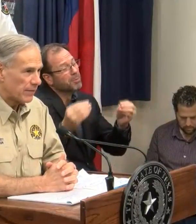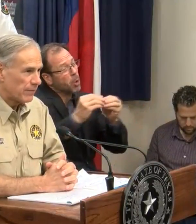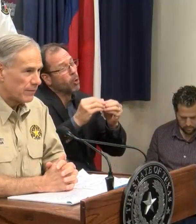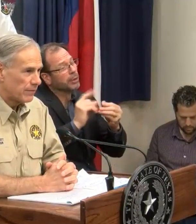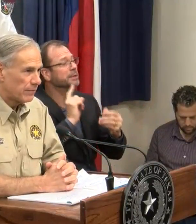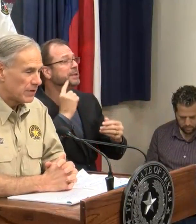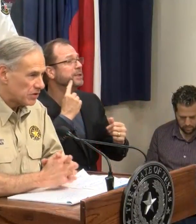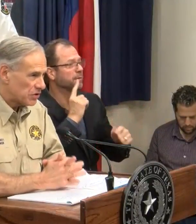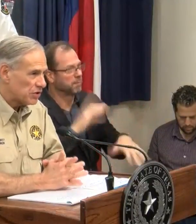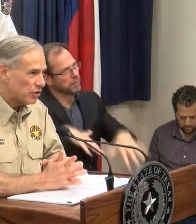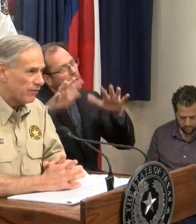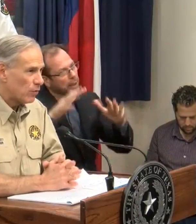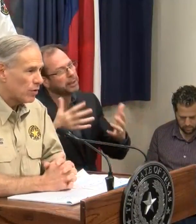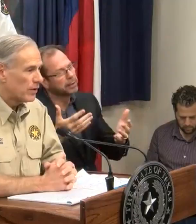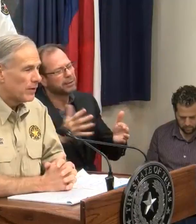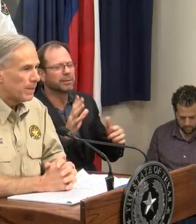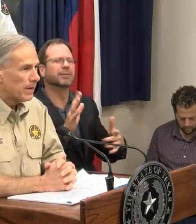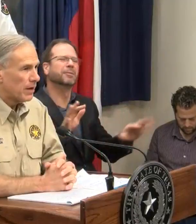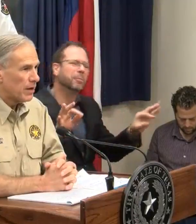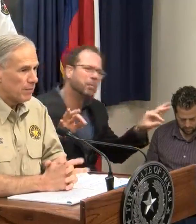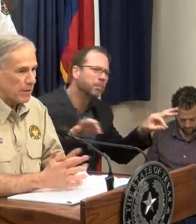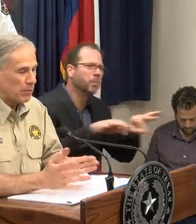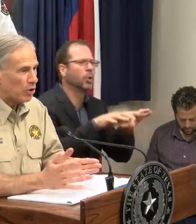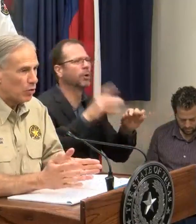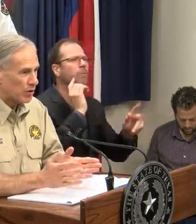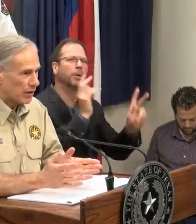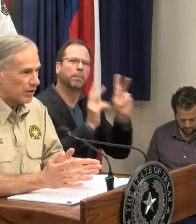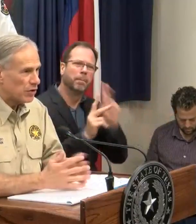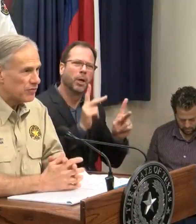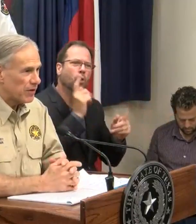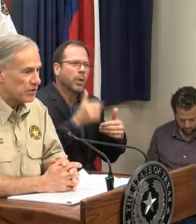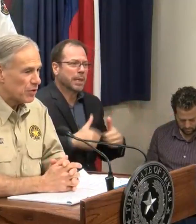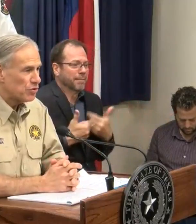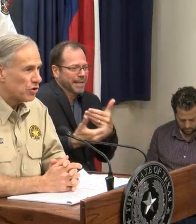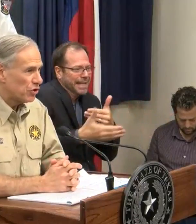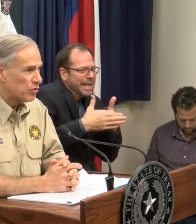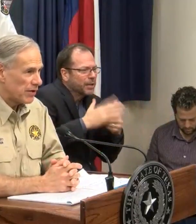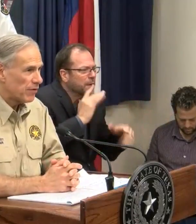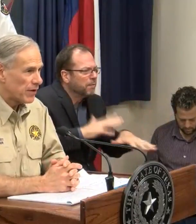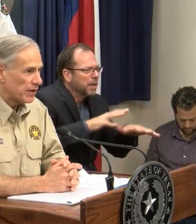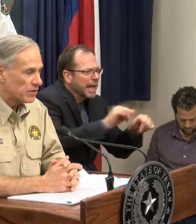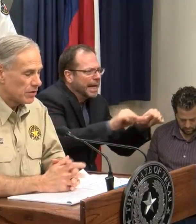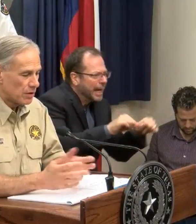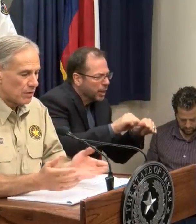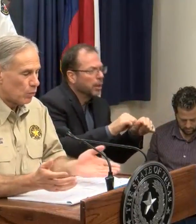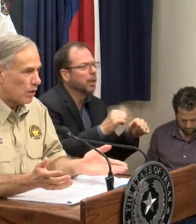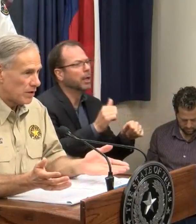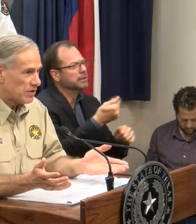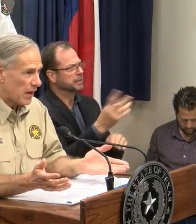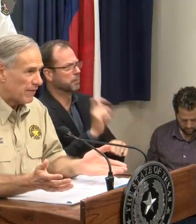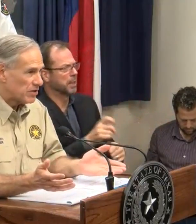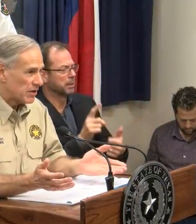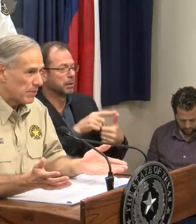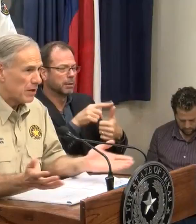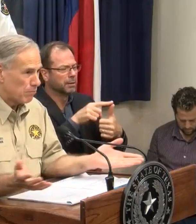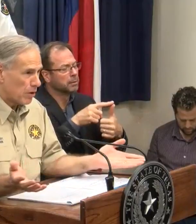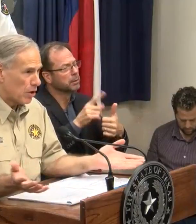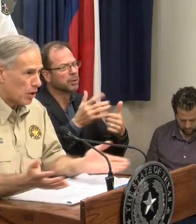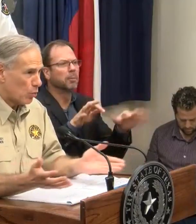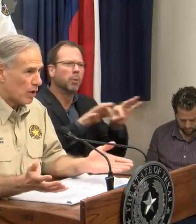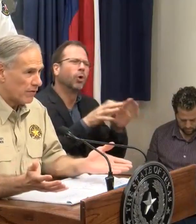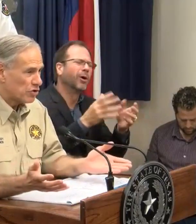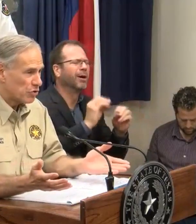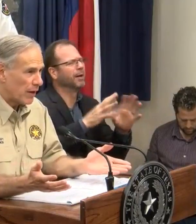flooding. It's essential for people who are near those flood zones to do several things. One is to obviously be